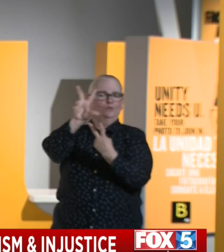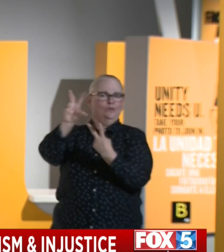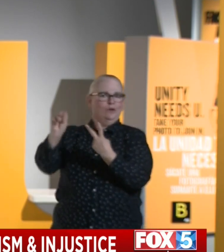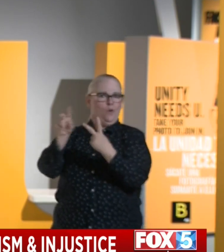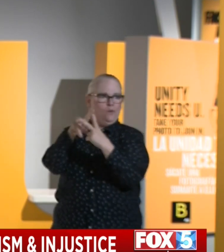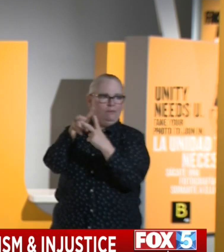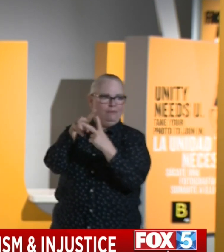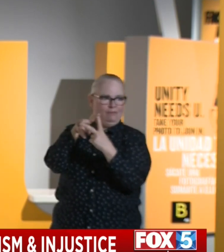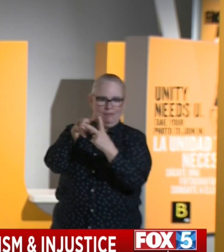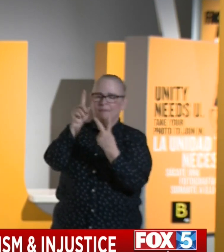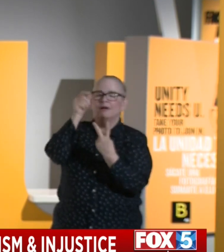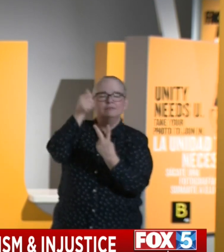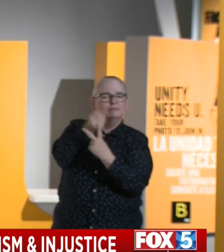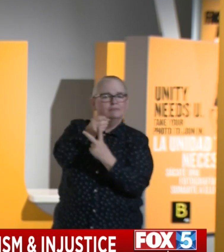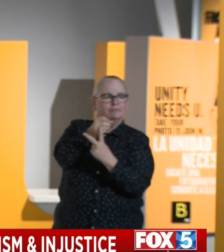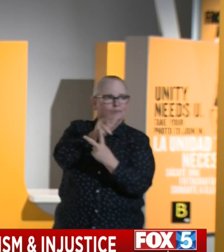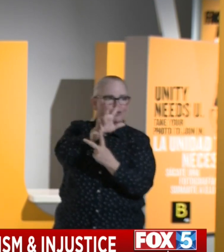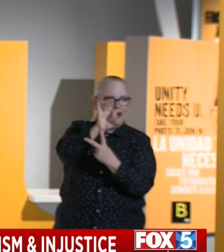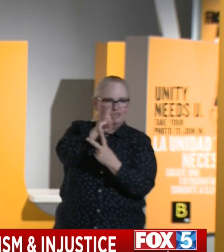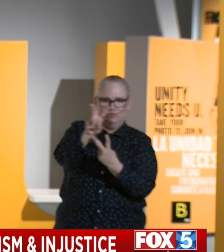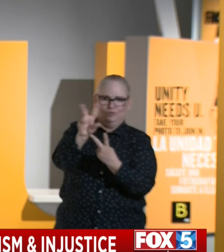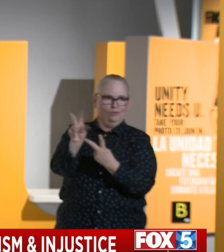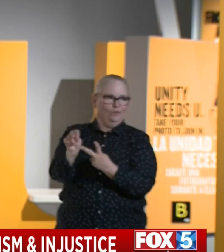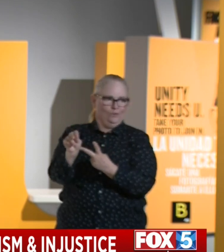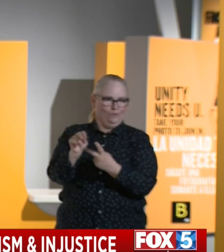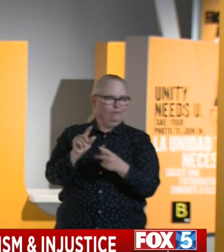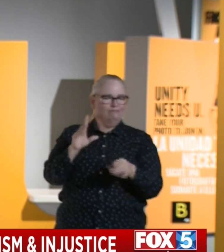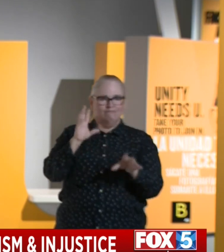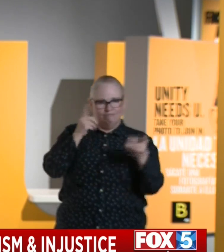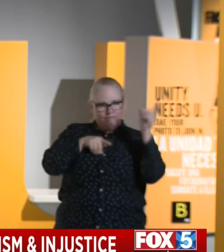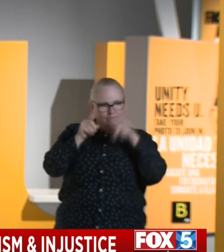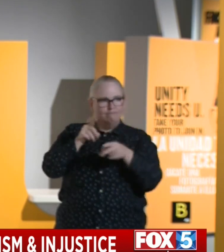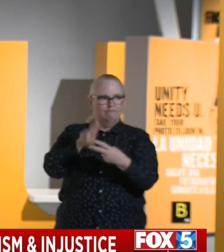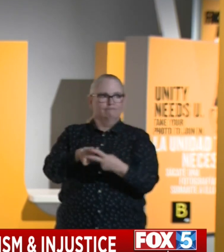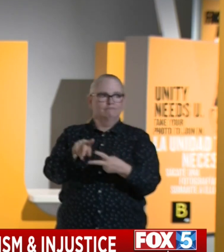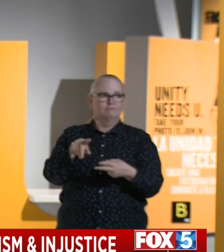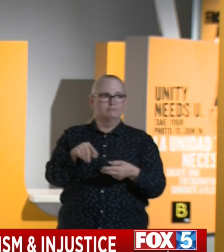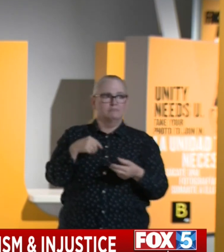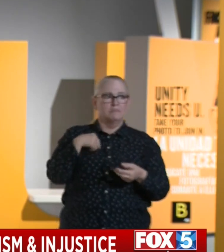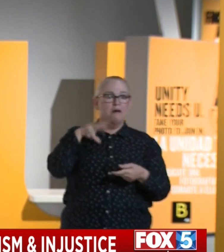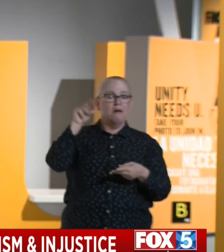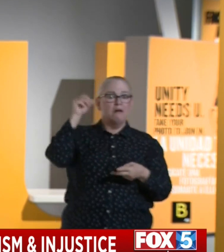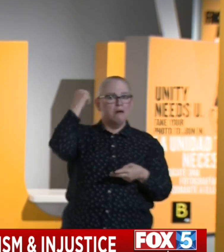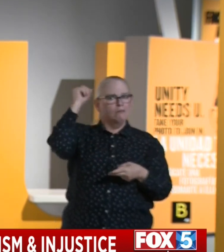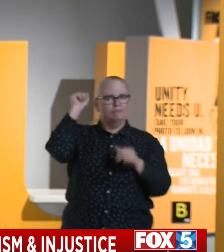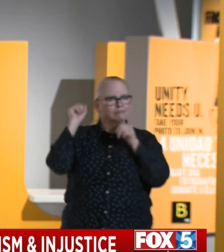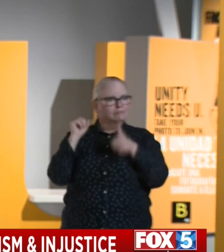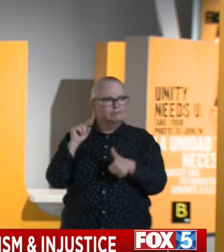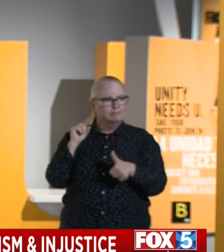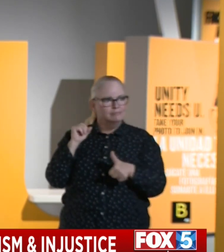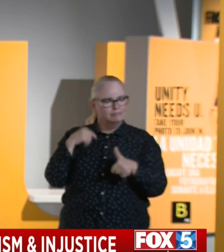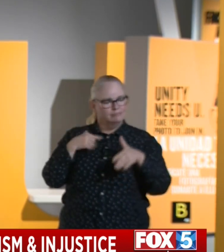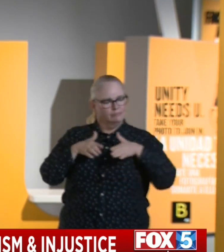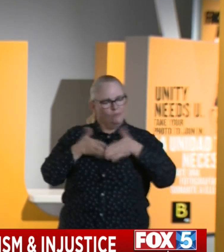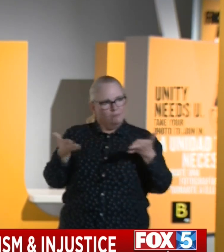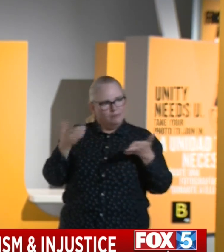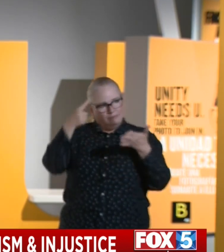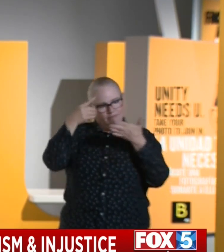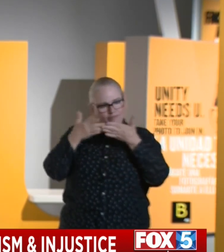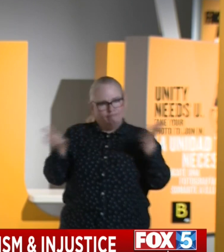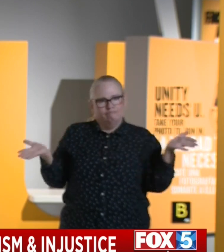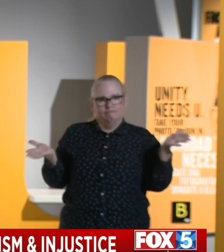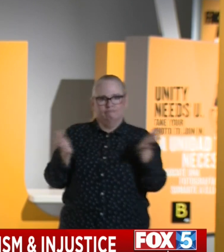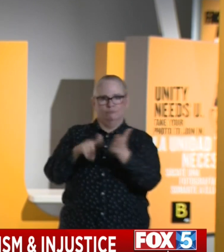We didn't agree on every issue, but we didn't come at it with closed fists, with open hearts and hands. And we worked together with law enforcement